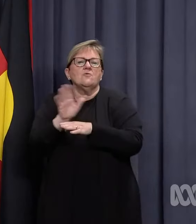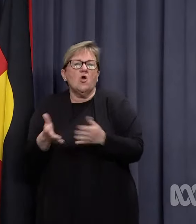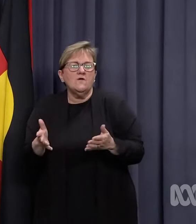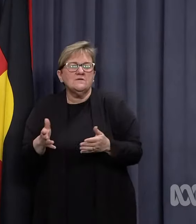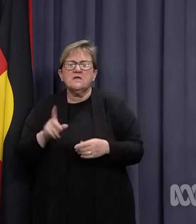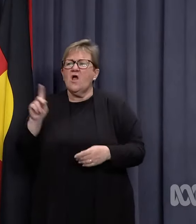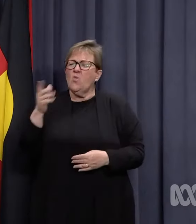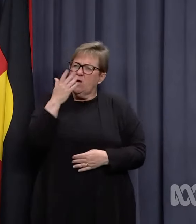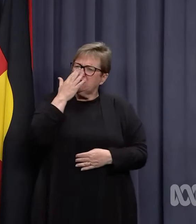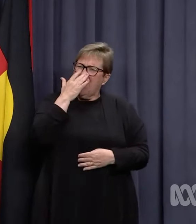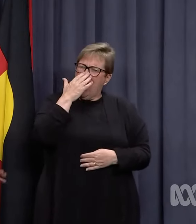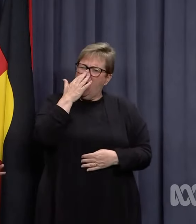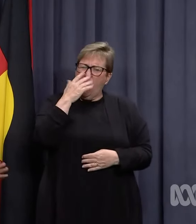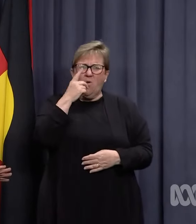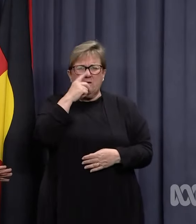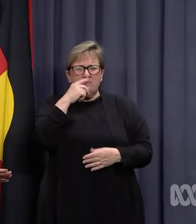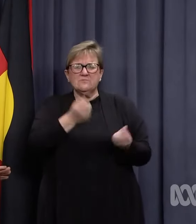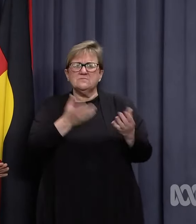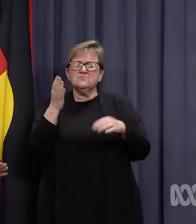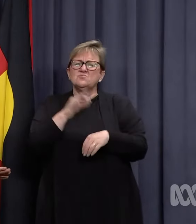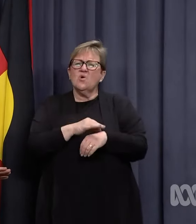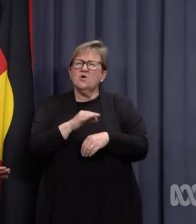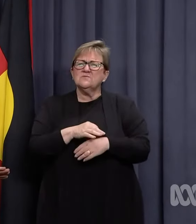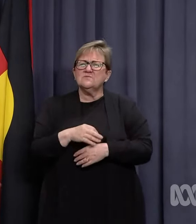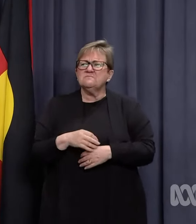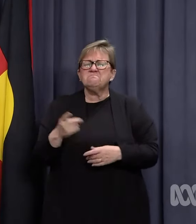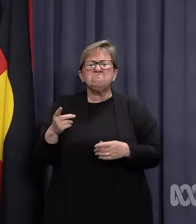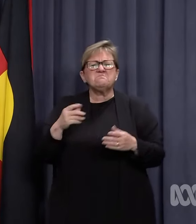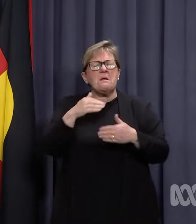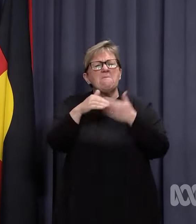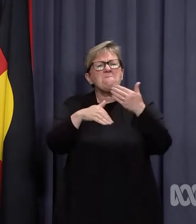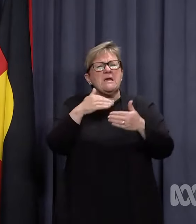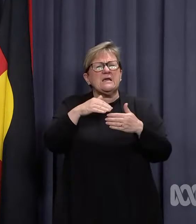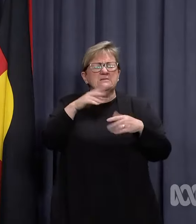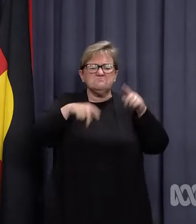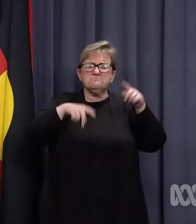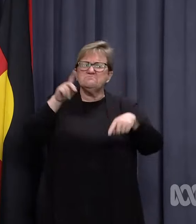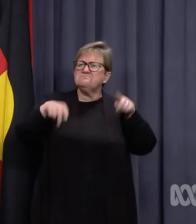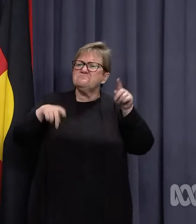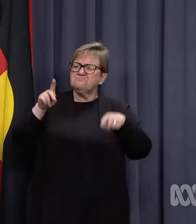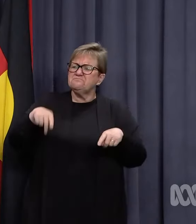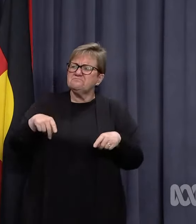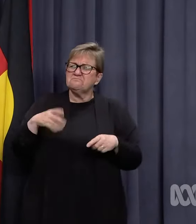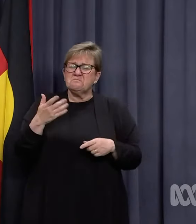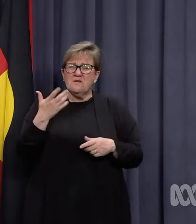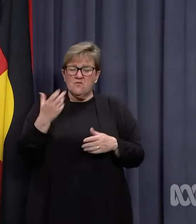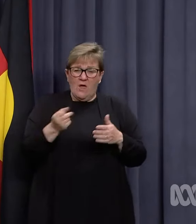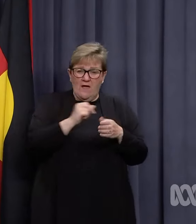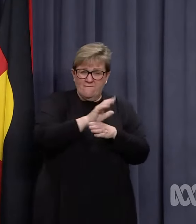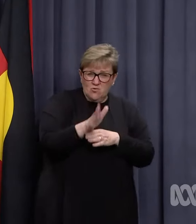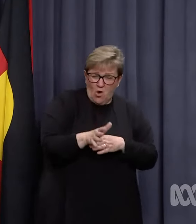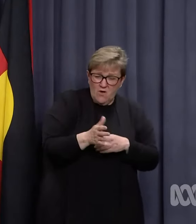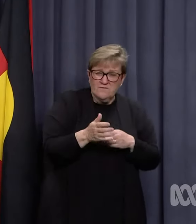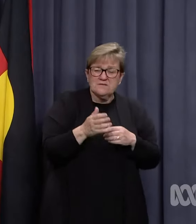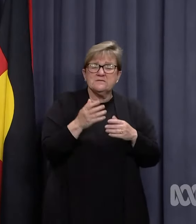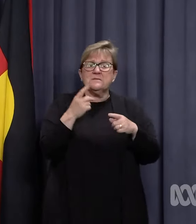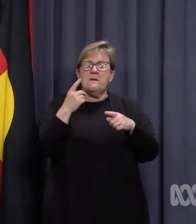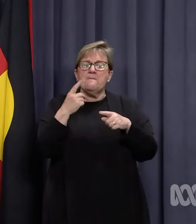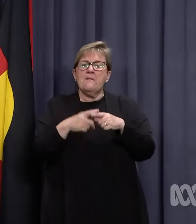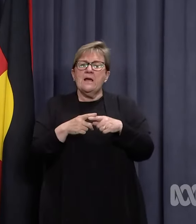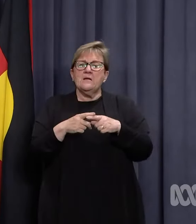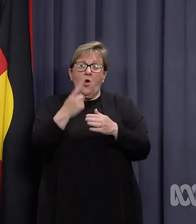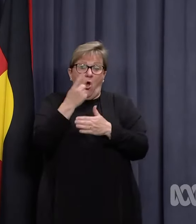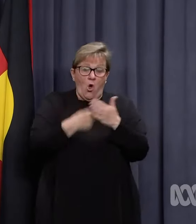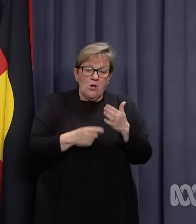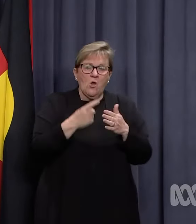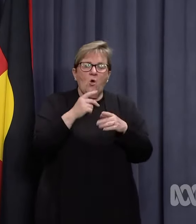groups is the predominant? It's a mix of people who are in. Whether you've got COVID and it's